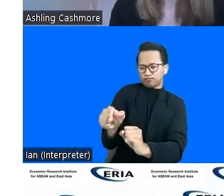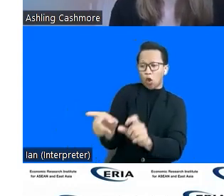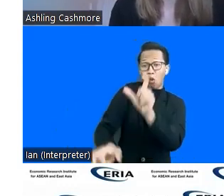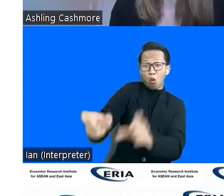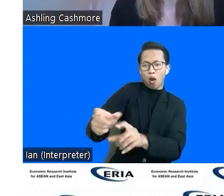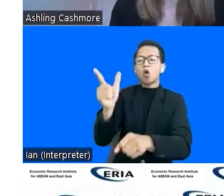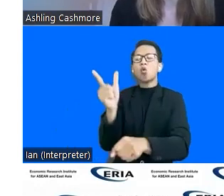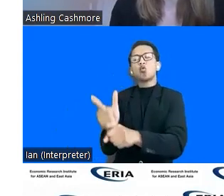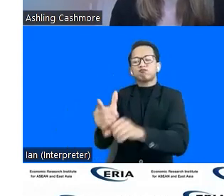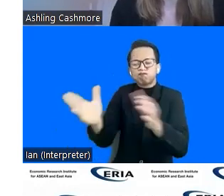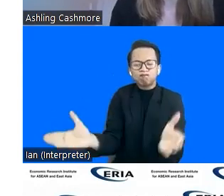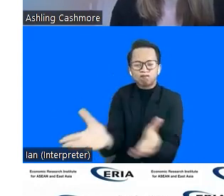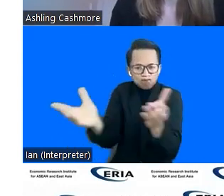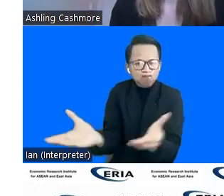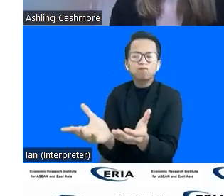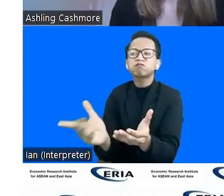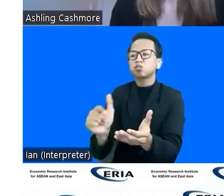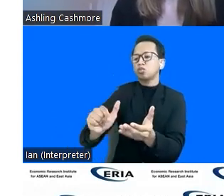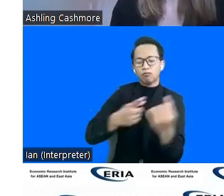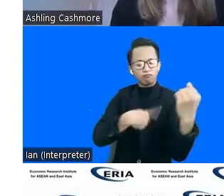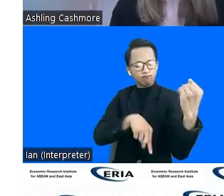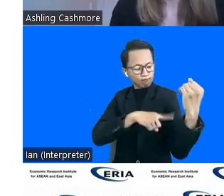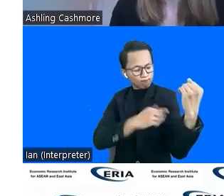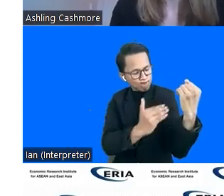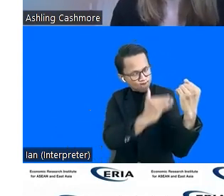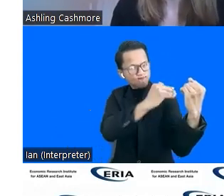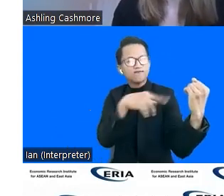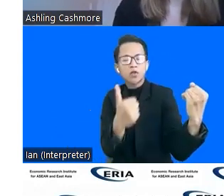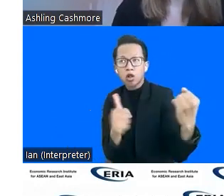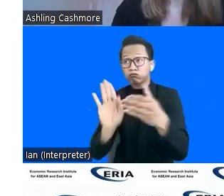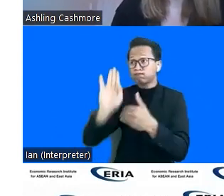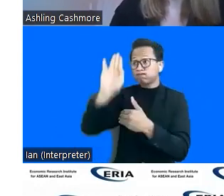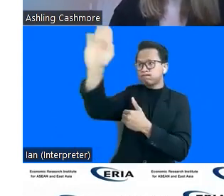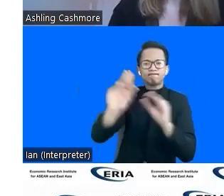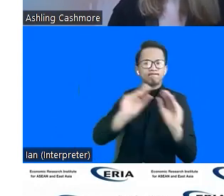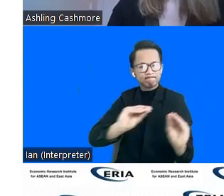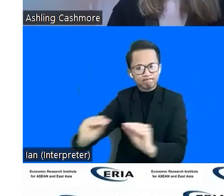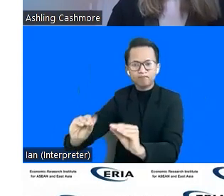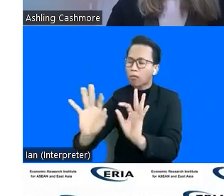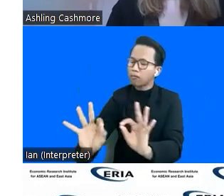that they need to teach in the 21st century. So you'll hear more from him later.